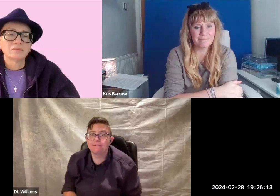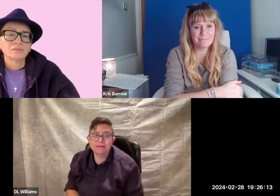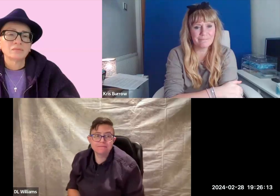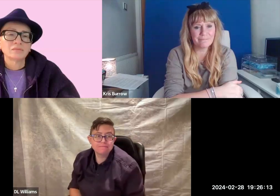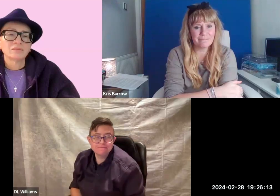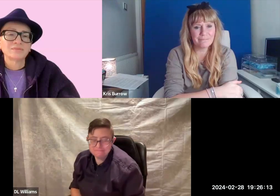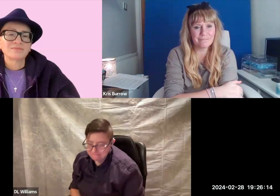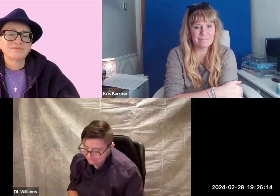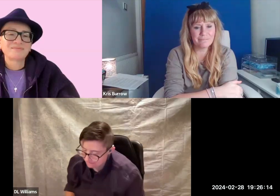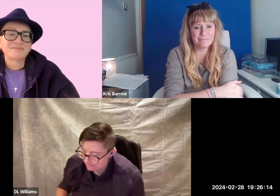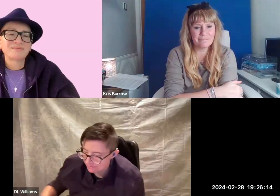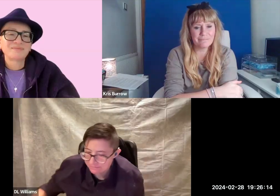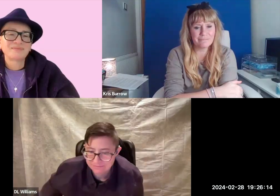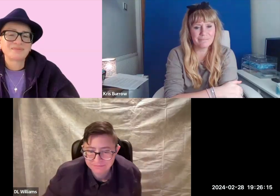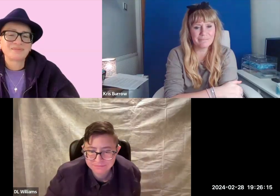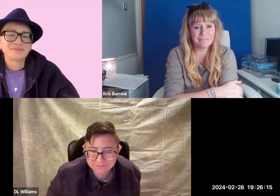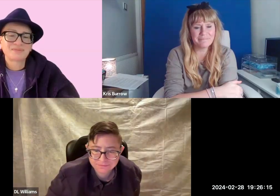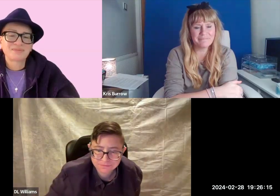brave.